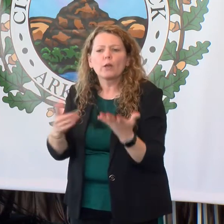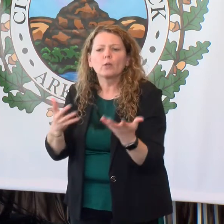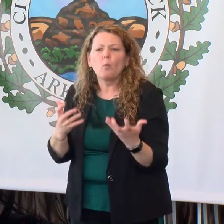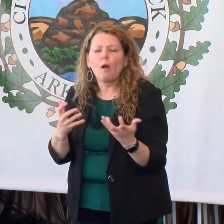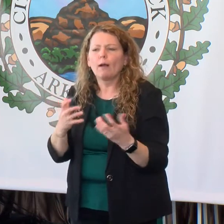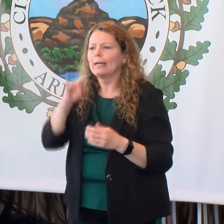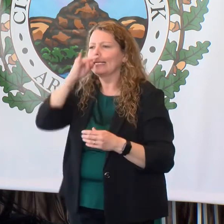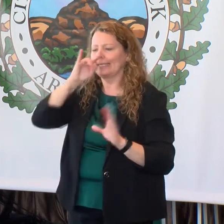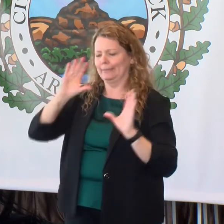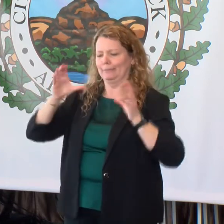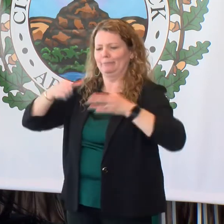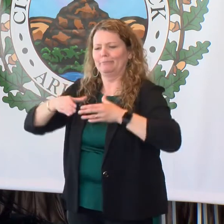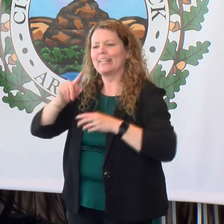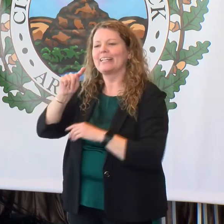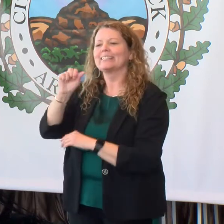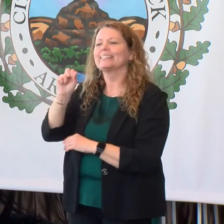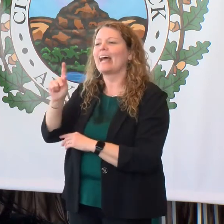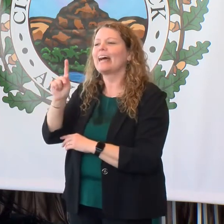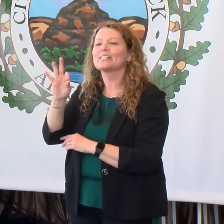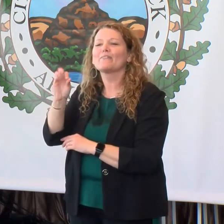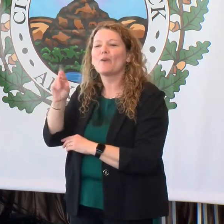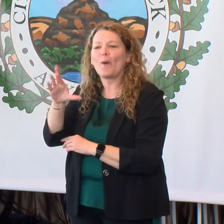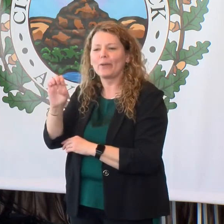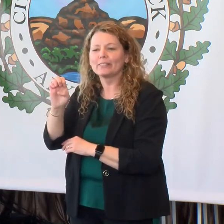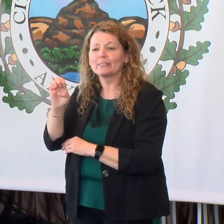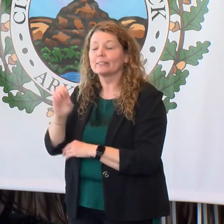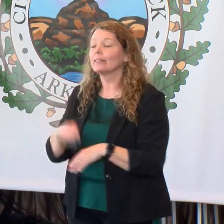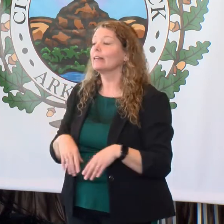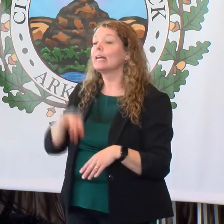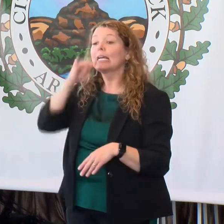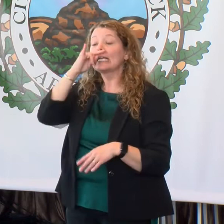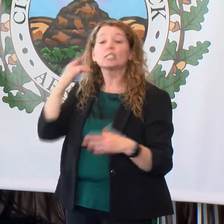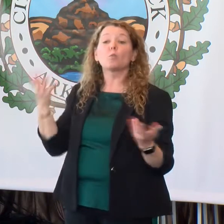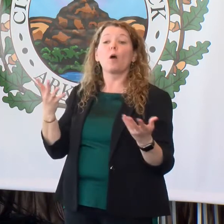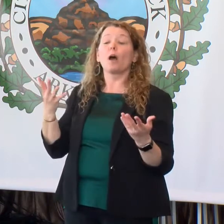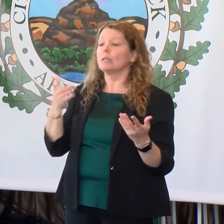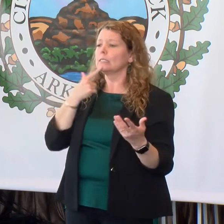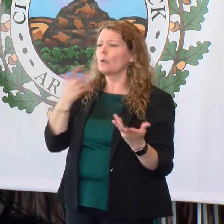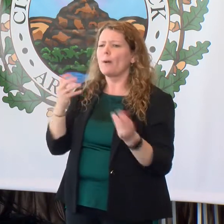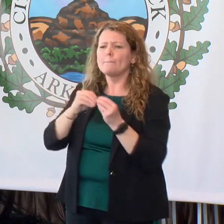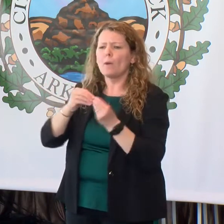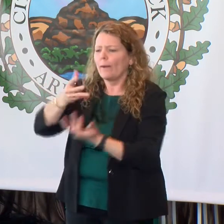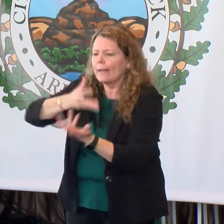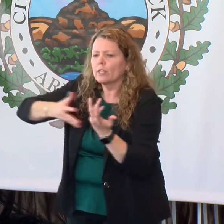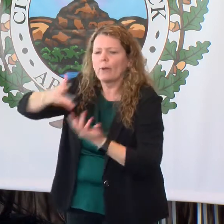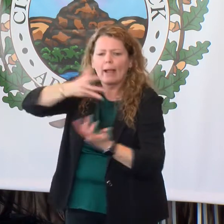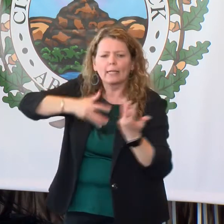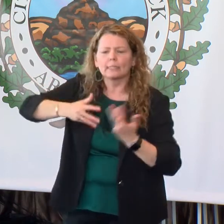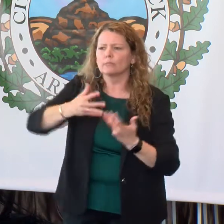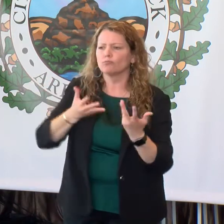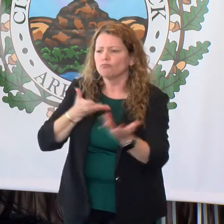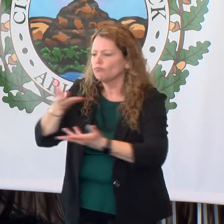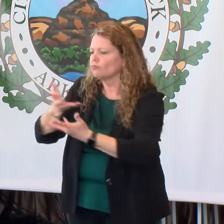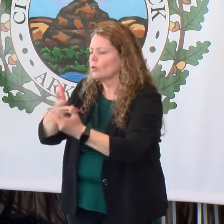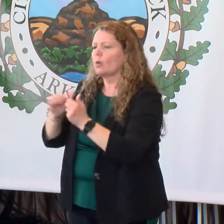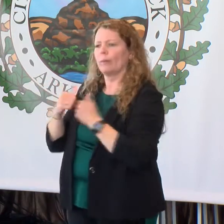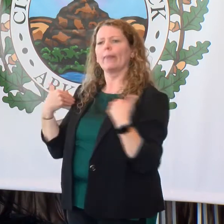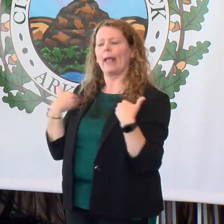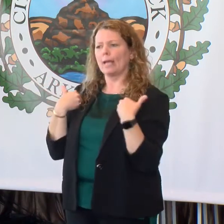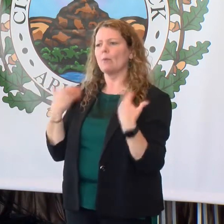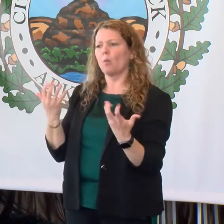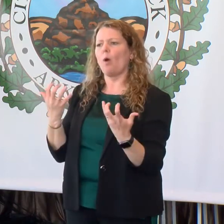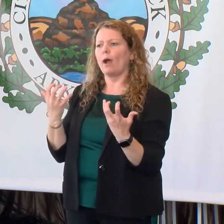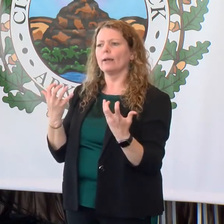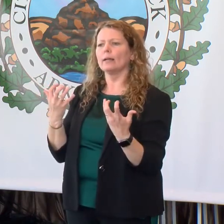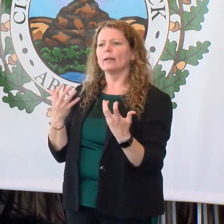task force? And they said, we want to see more interaction. We want to be able to interact with the animals. And we want to be